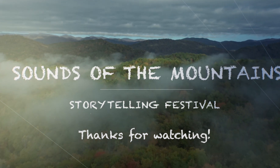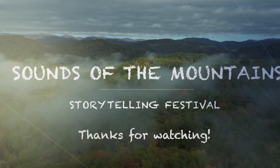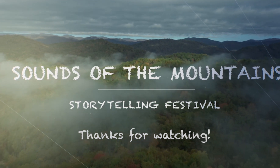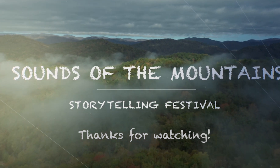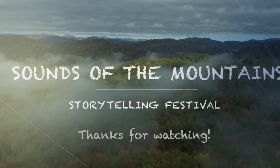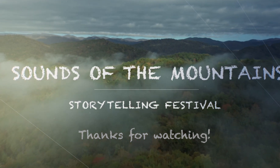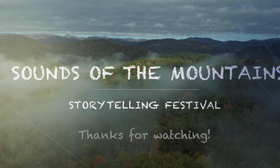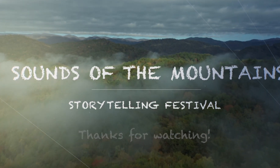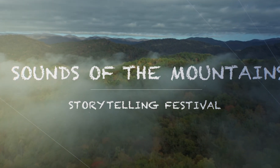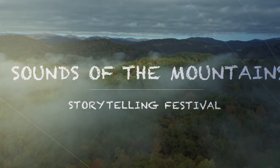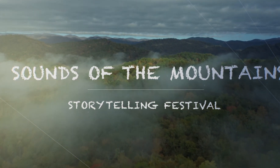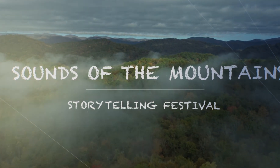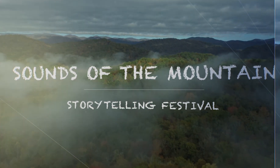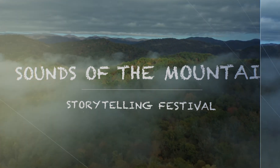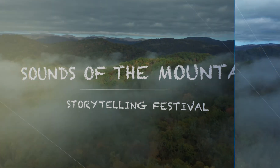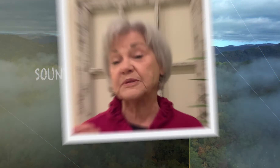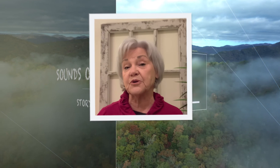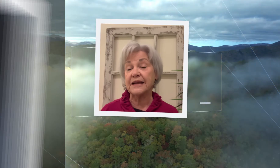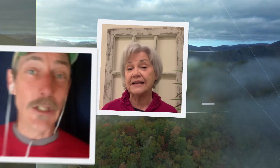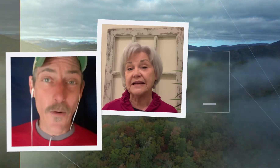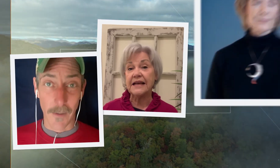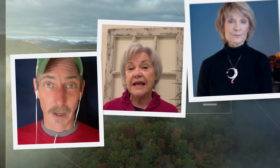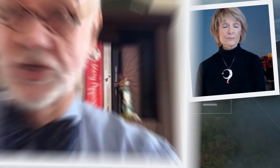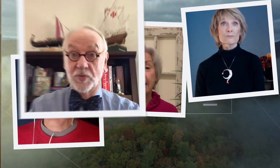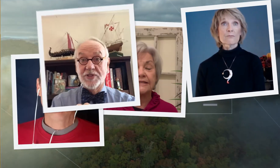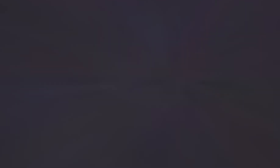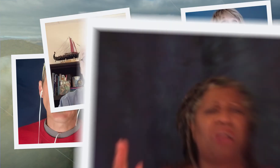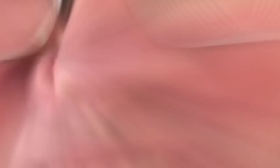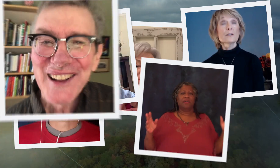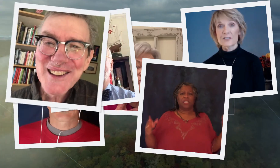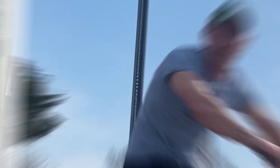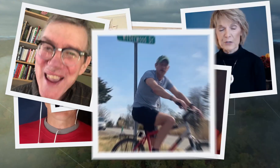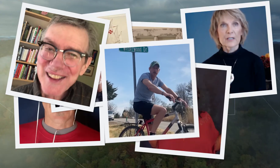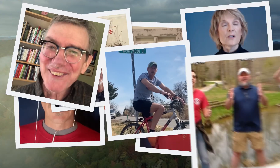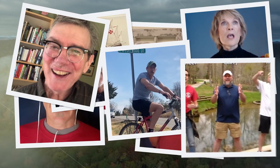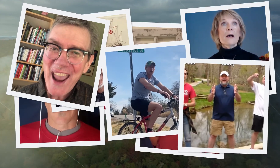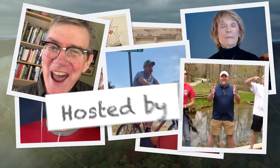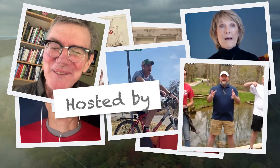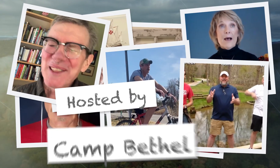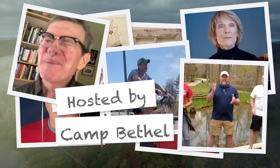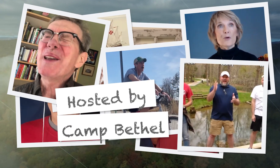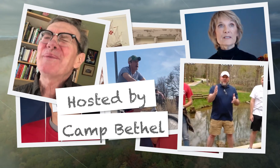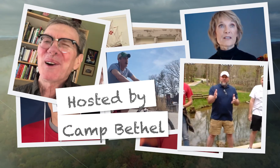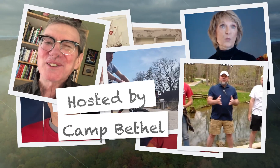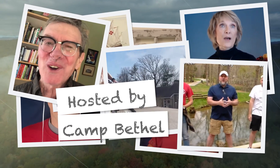the camp ready to reopen as soon as possible for summer camps guest groups and special events like the festival